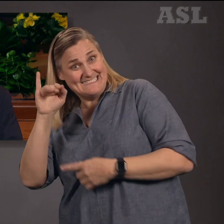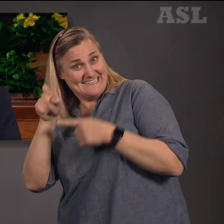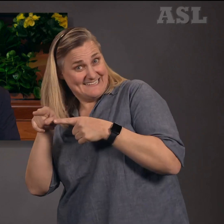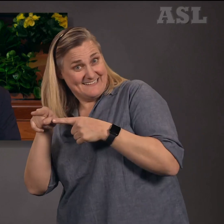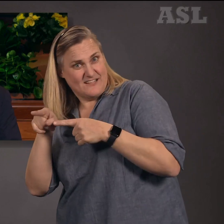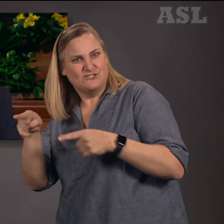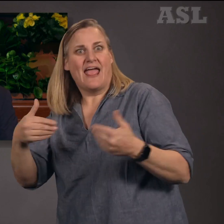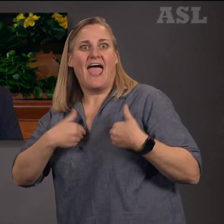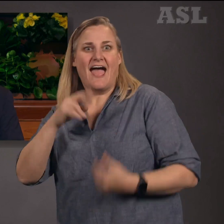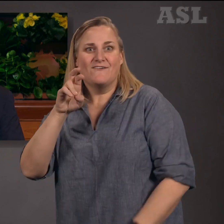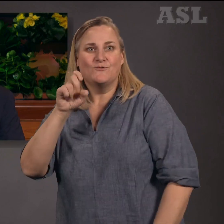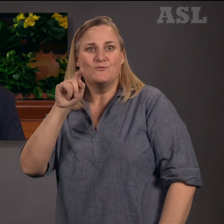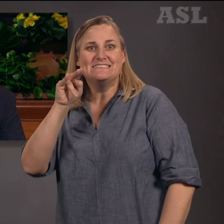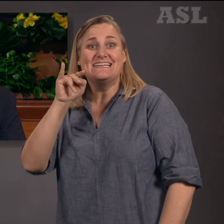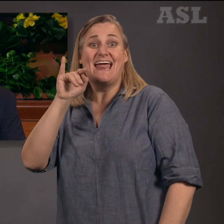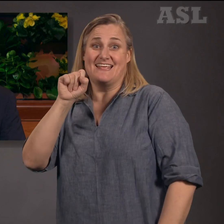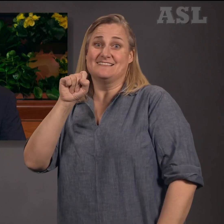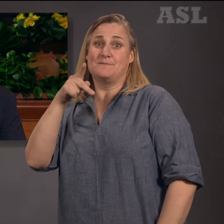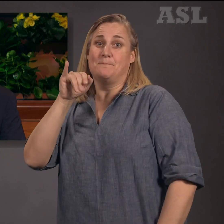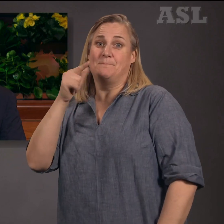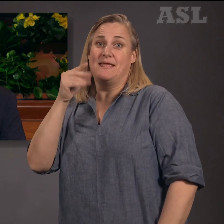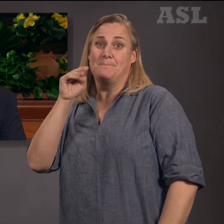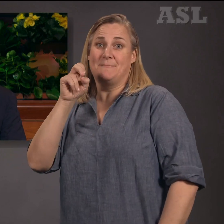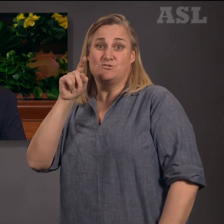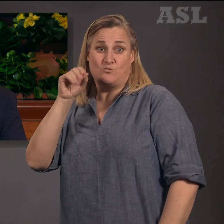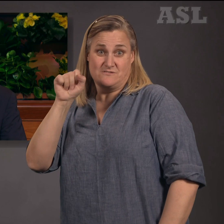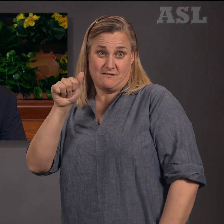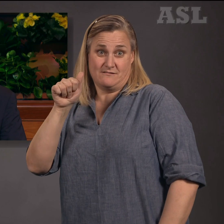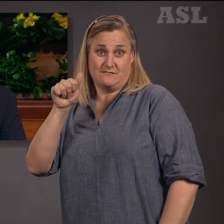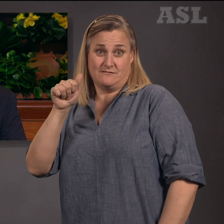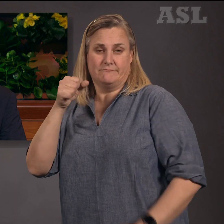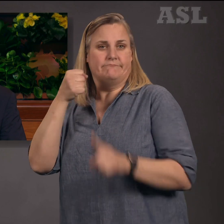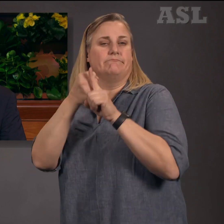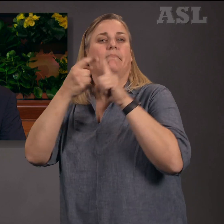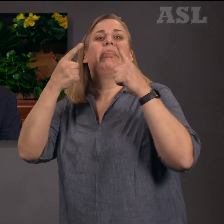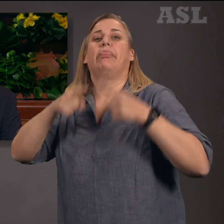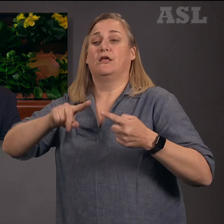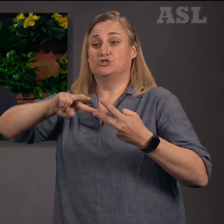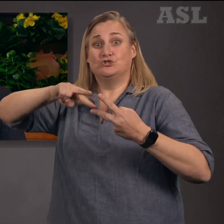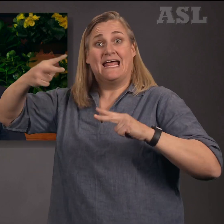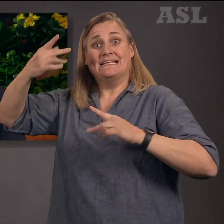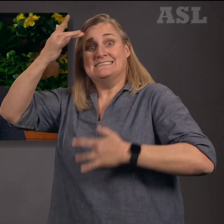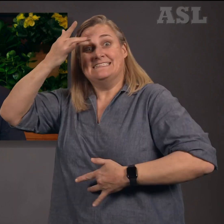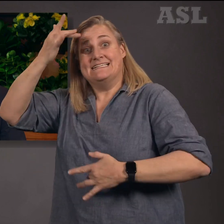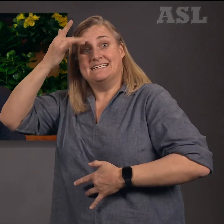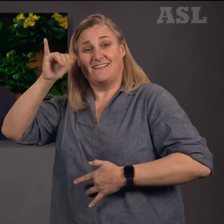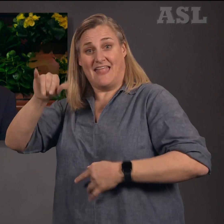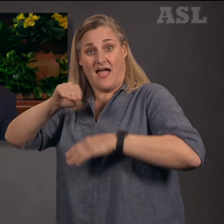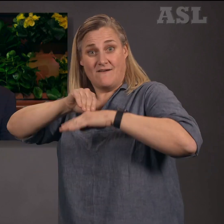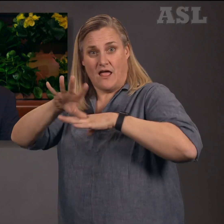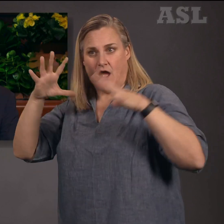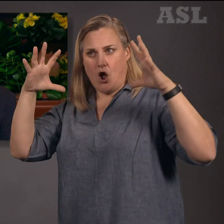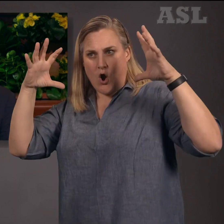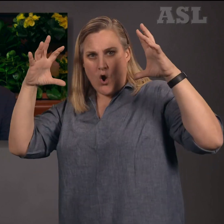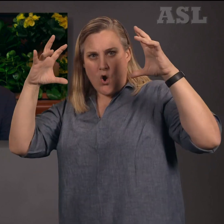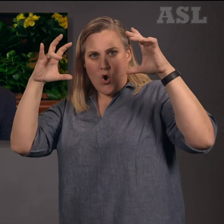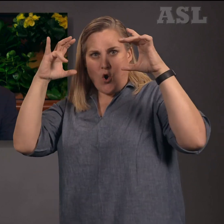irreversible narrowing of the field of vision until complete blindness sets in. Casey spoke to me of her future.